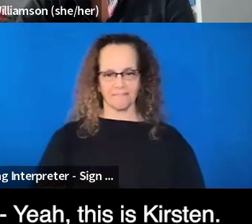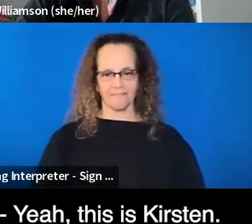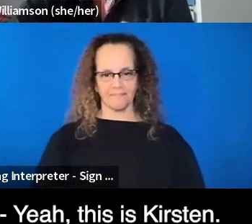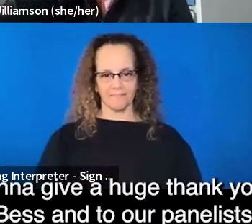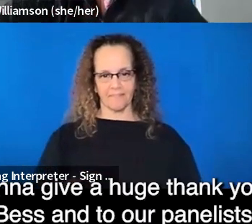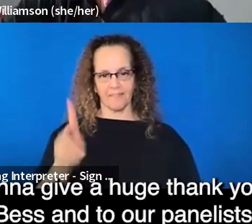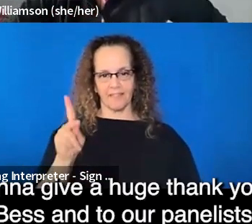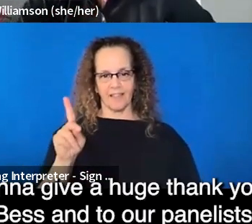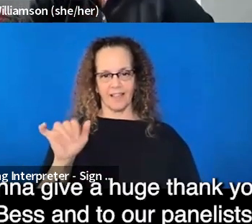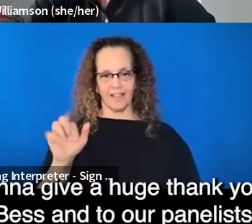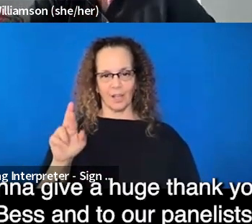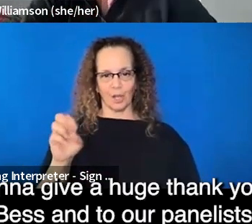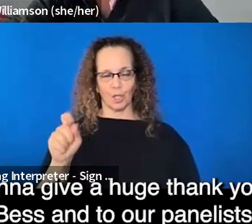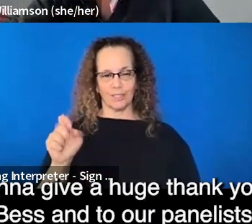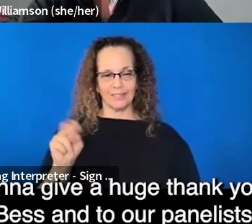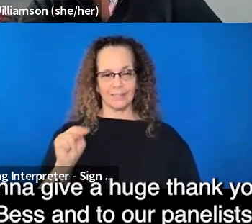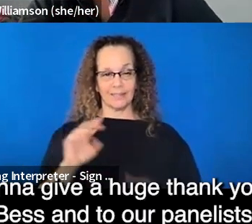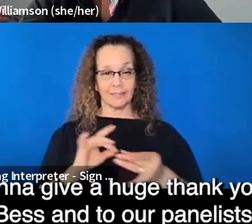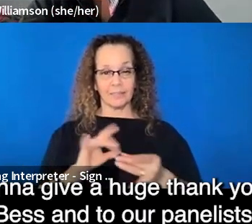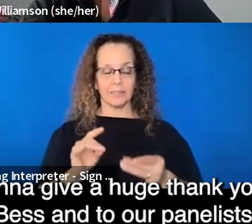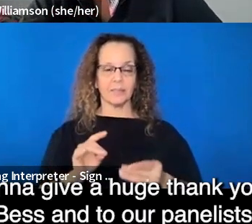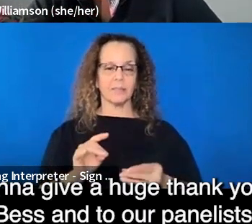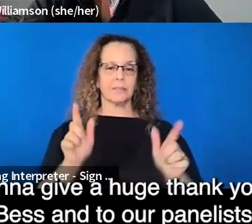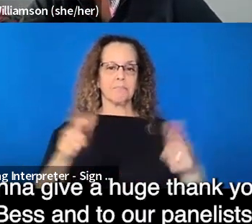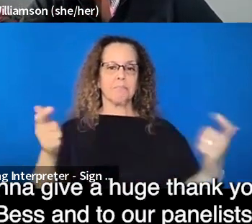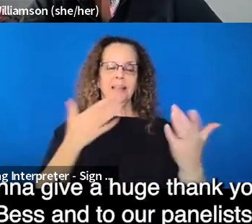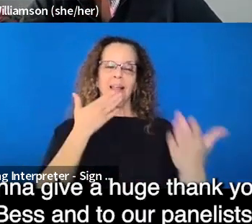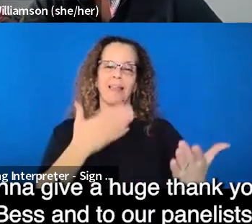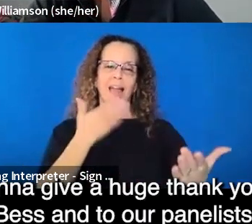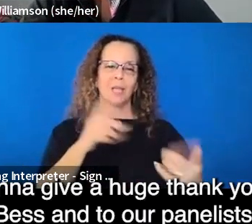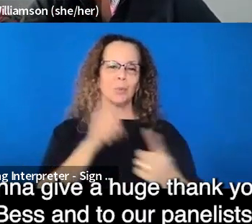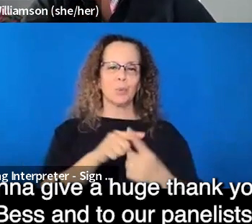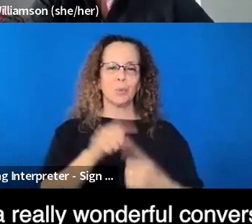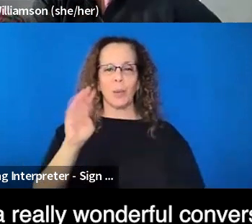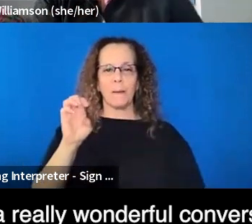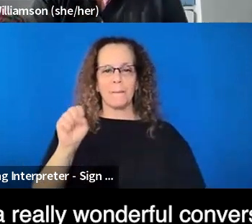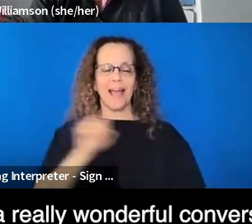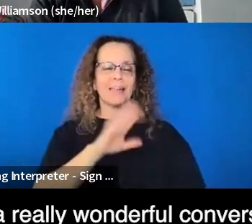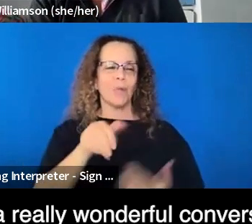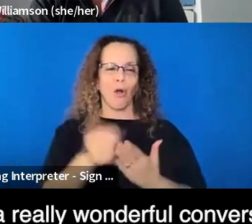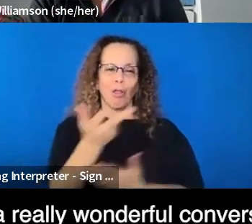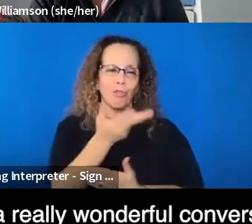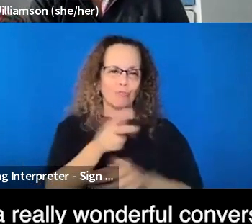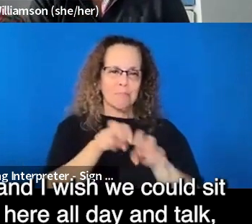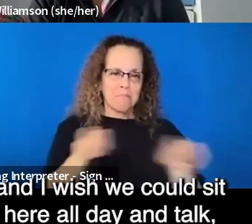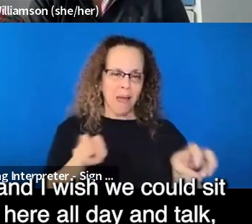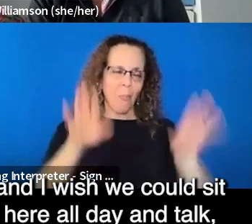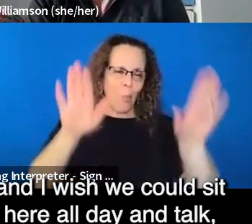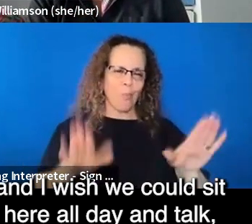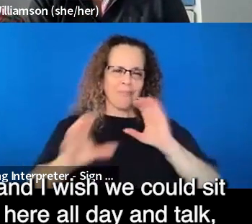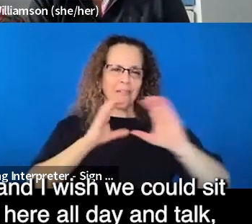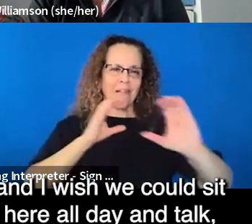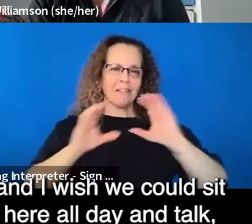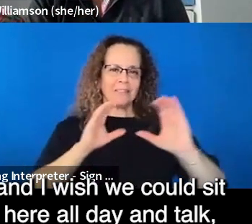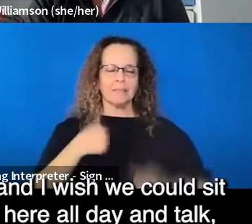Yeah, this is Kirsten. Um, I want to give a huge thank you to Bess and to our panelists for such a really wonderful conversation. I wish